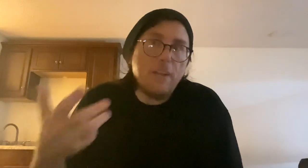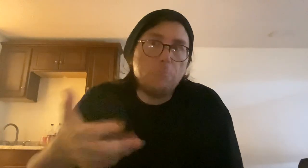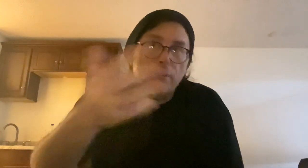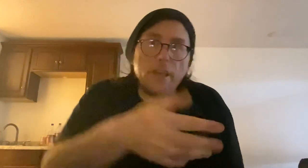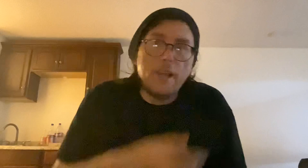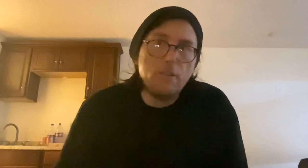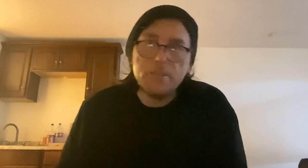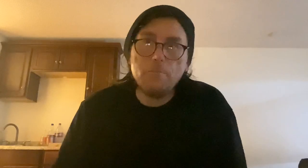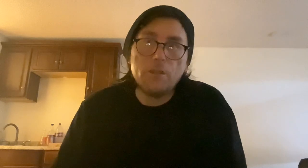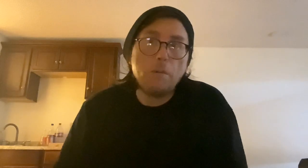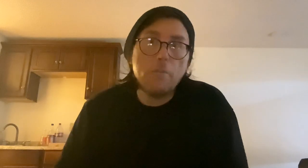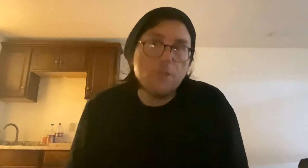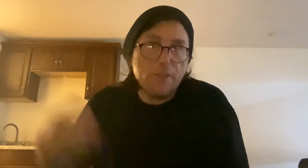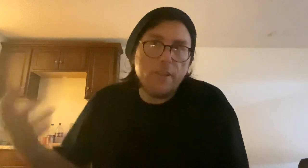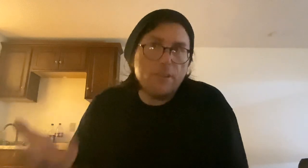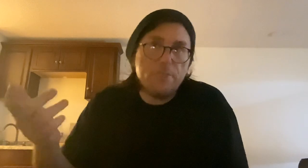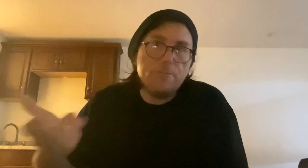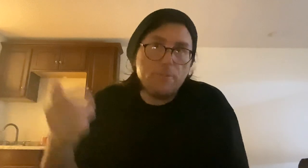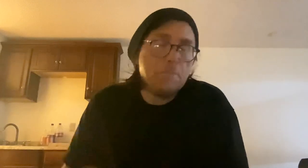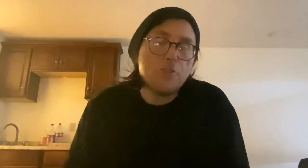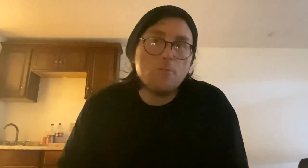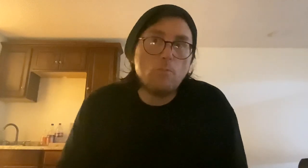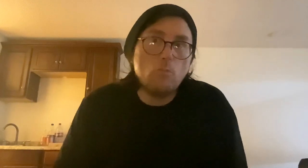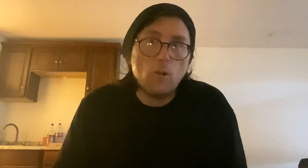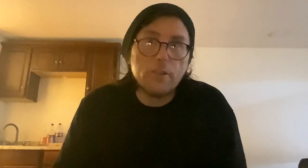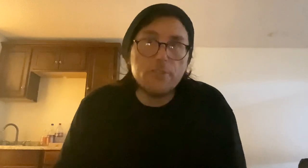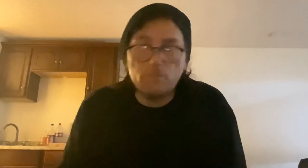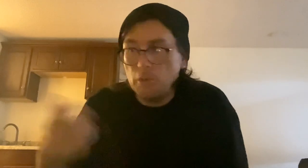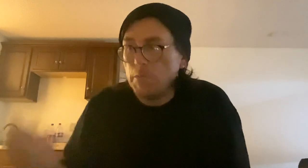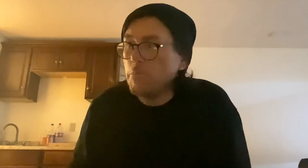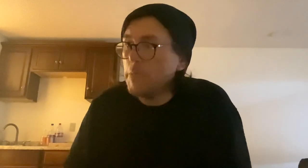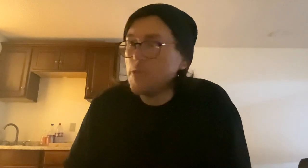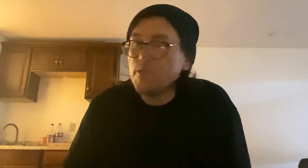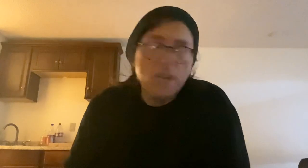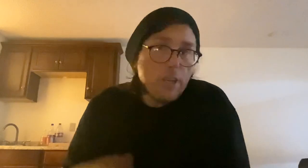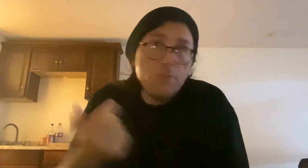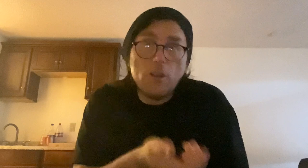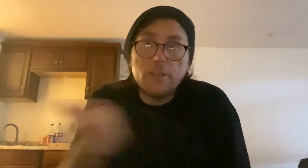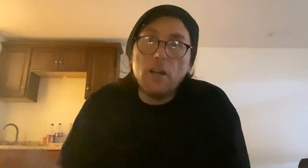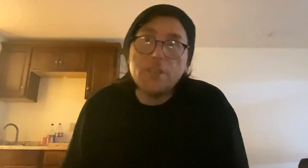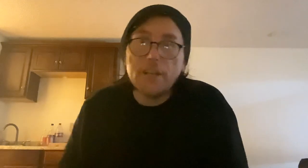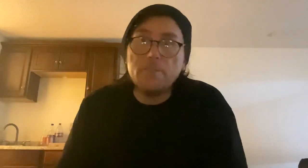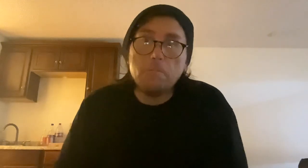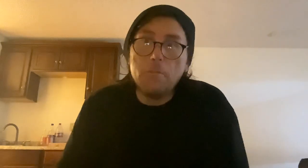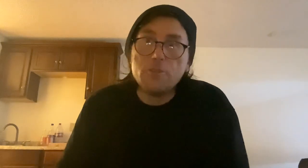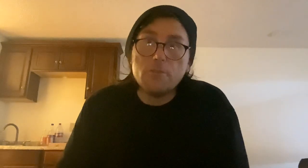help you get hooked up with a publisher. They can also do his picture work to multiple publishers and try to contact different publishers,